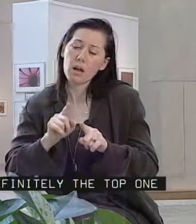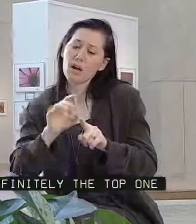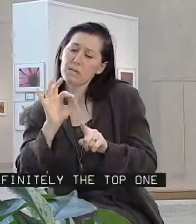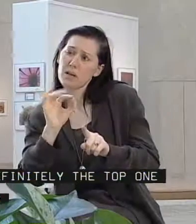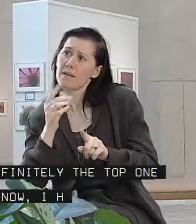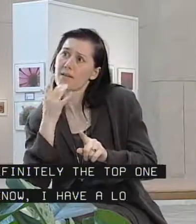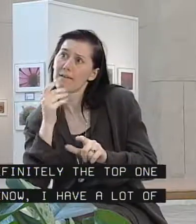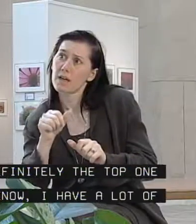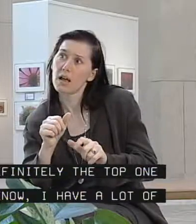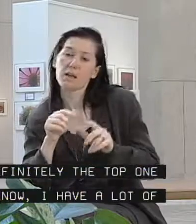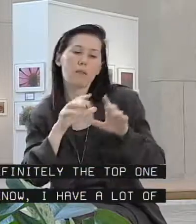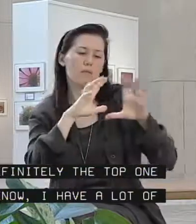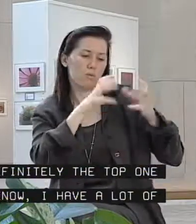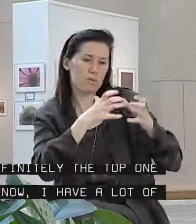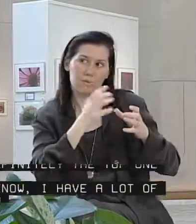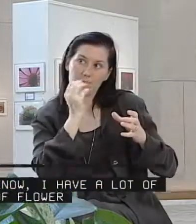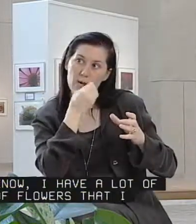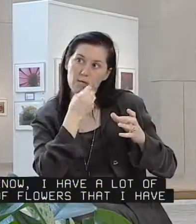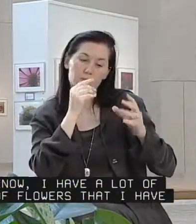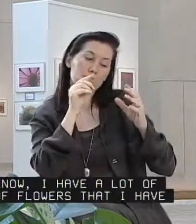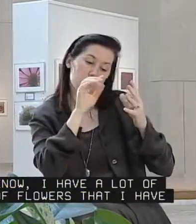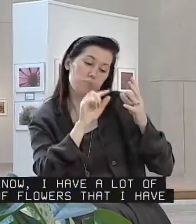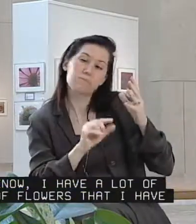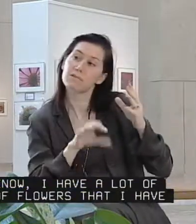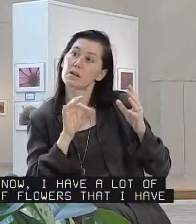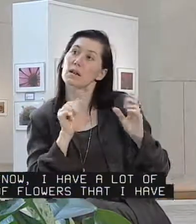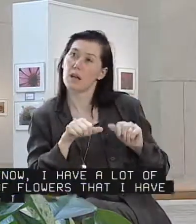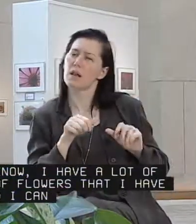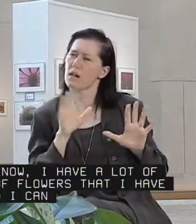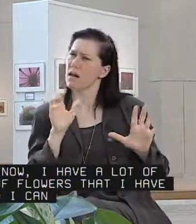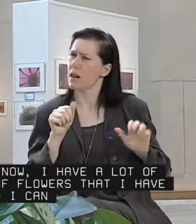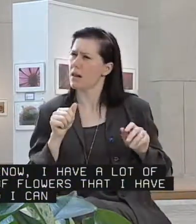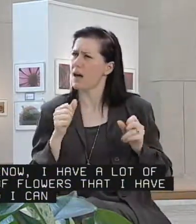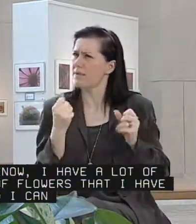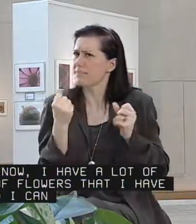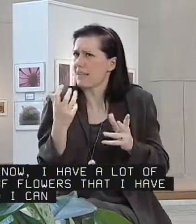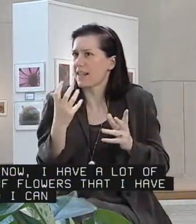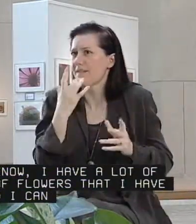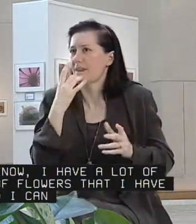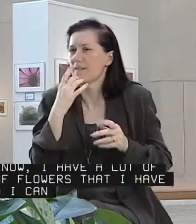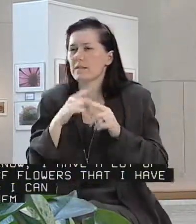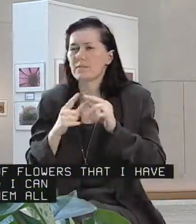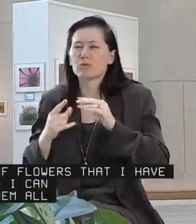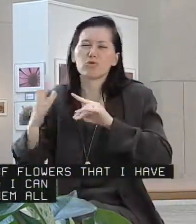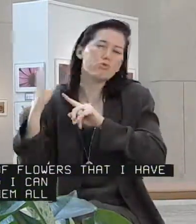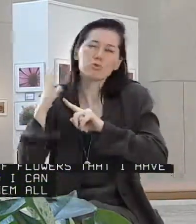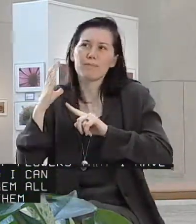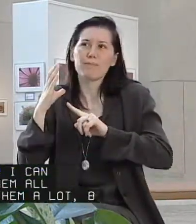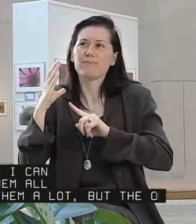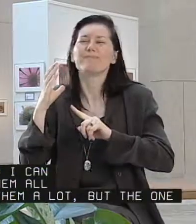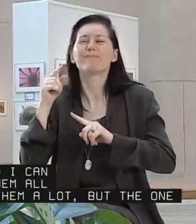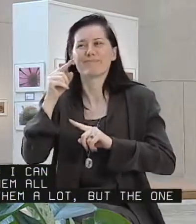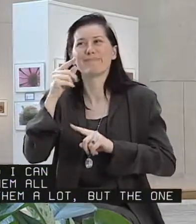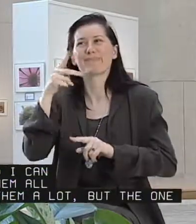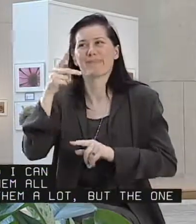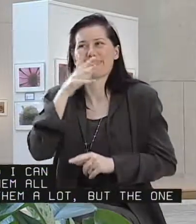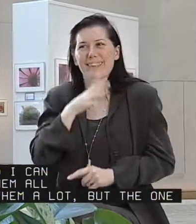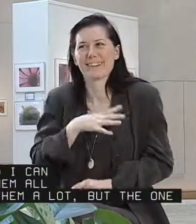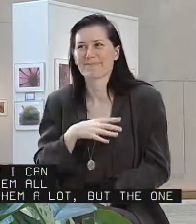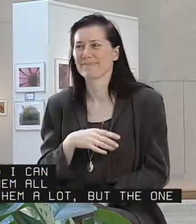Now, you know, I have a lot of pictures of flowers that I've taken. And I can look at them all and like them a lot. But the one that